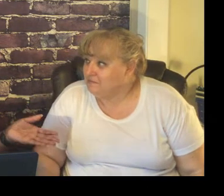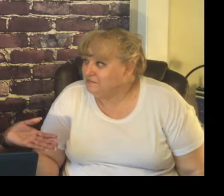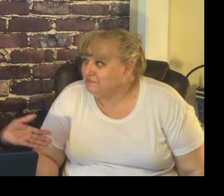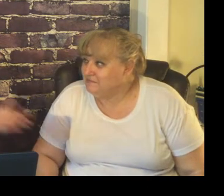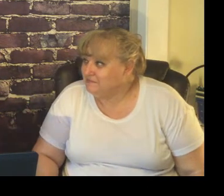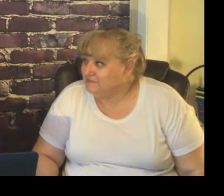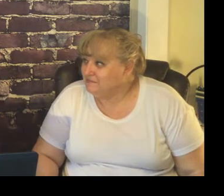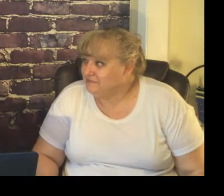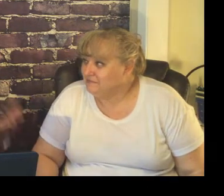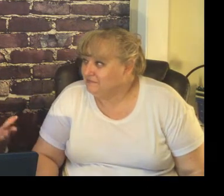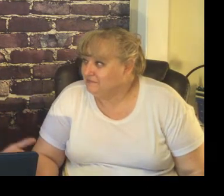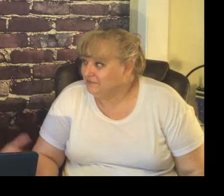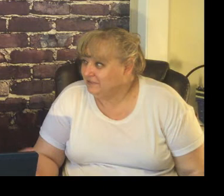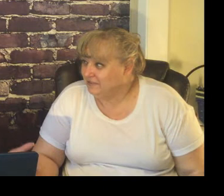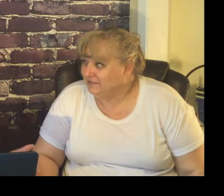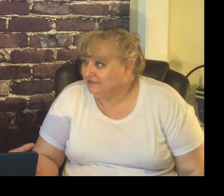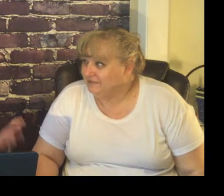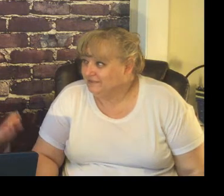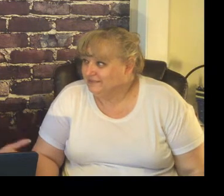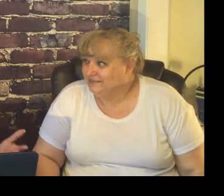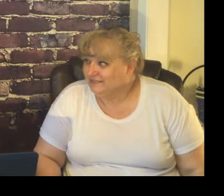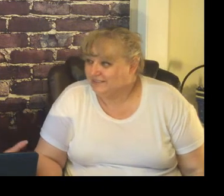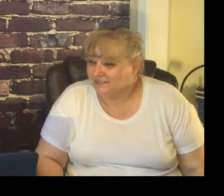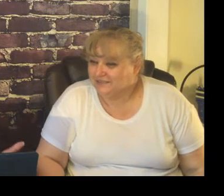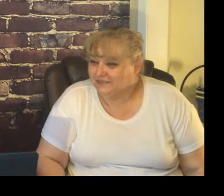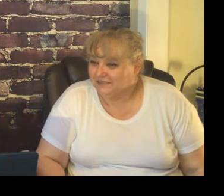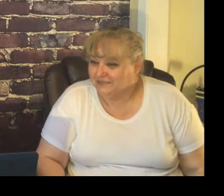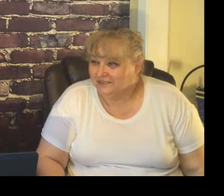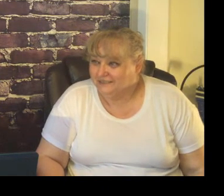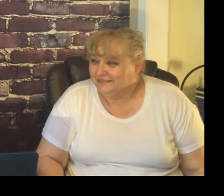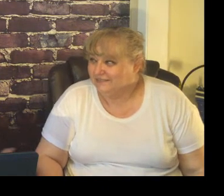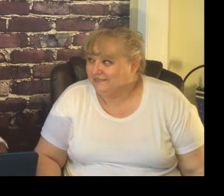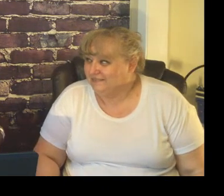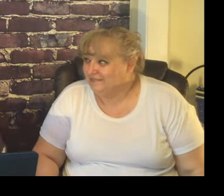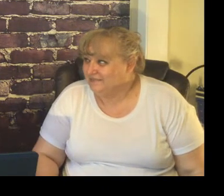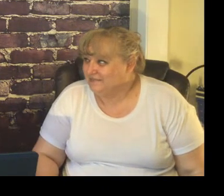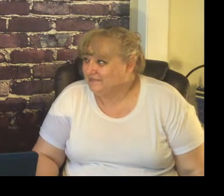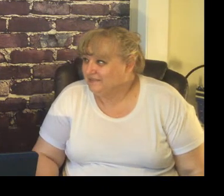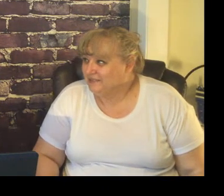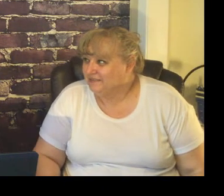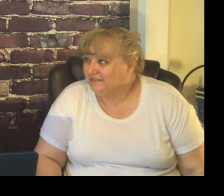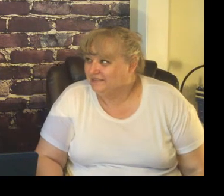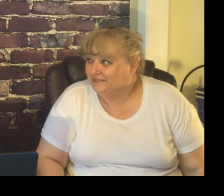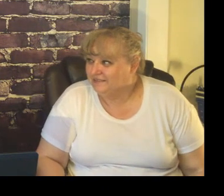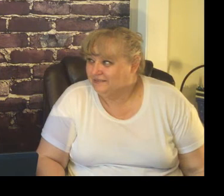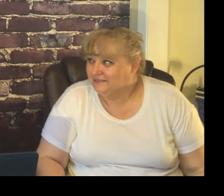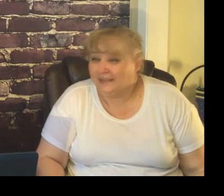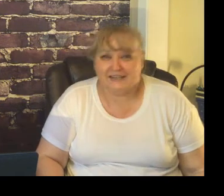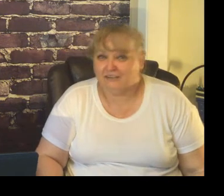that if you don't have good classroom management it makes your days long and hard and nothing